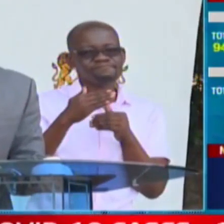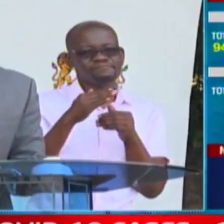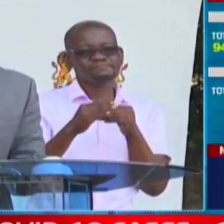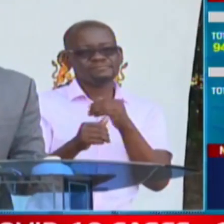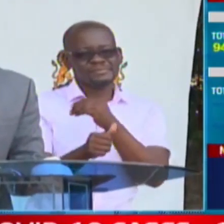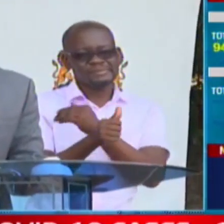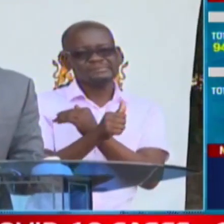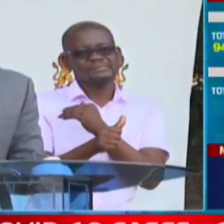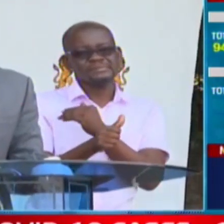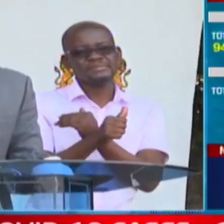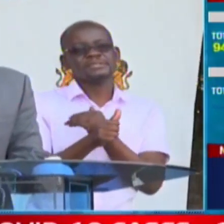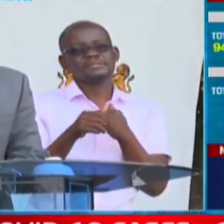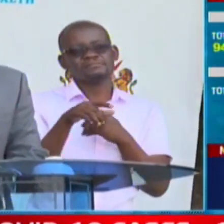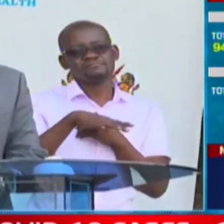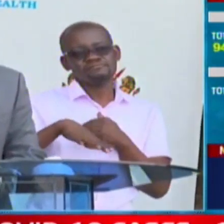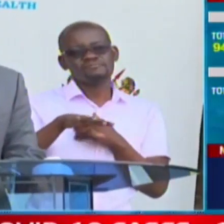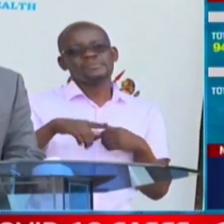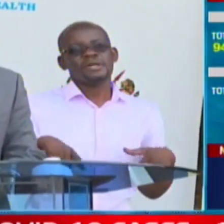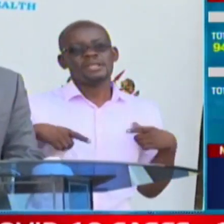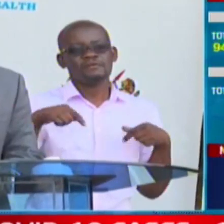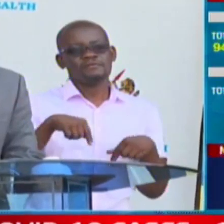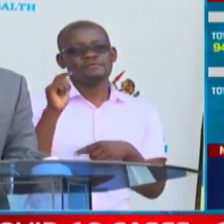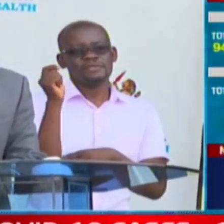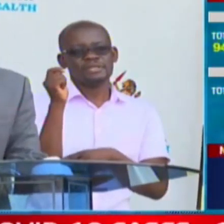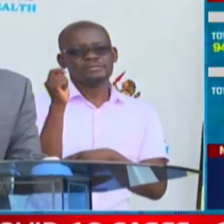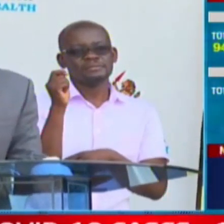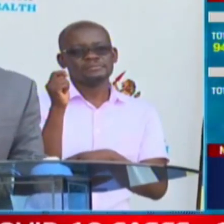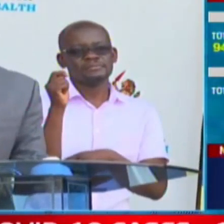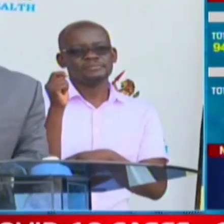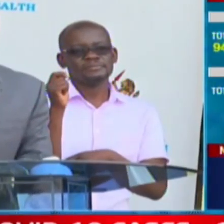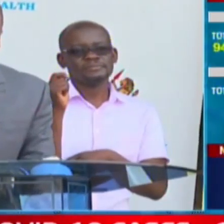threat to our lives and to our nation.